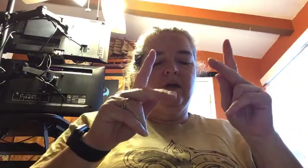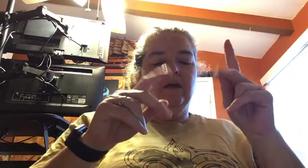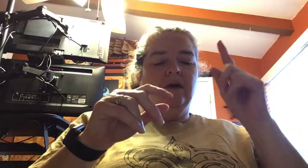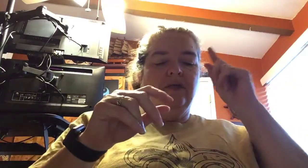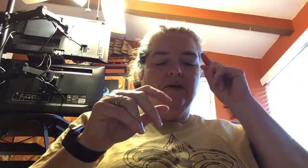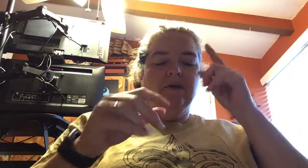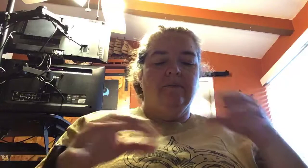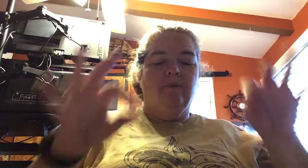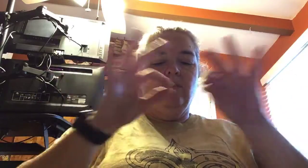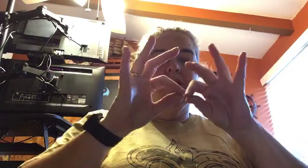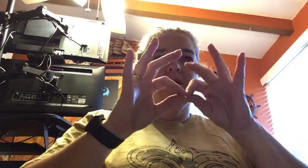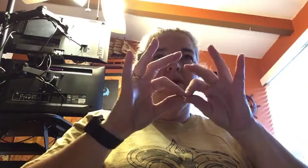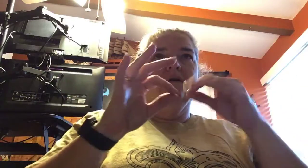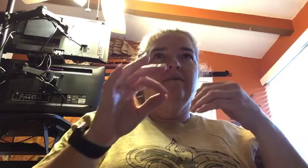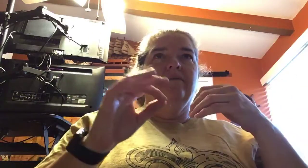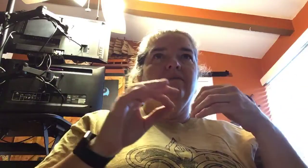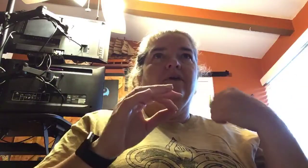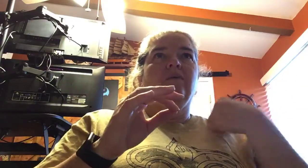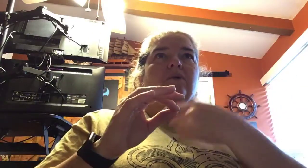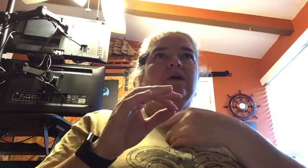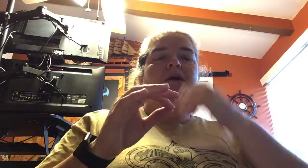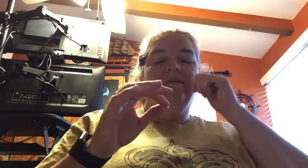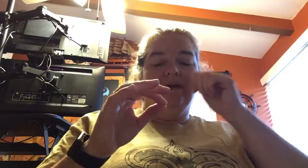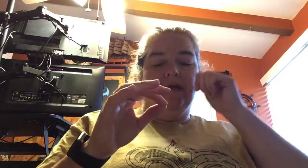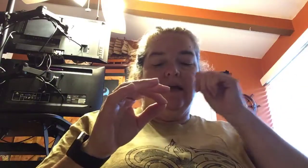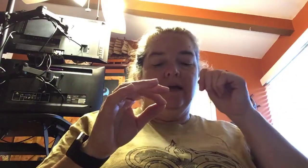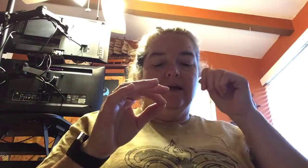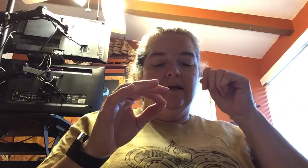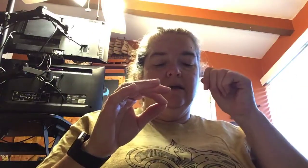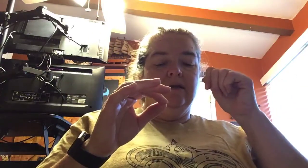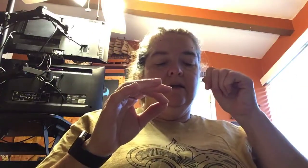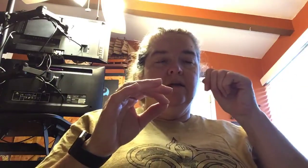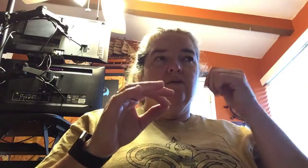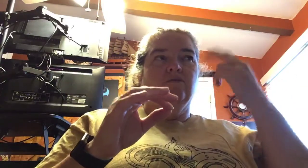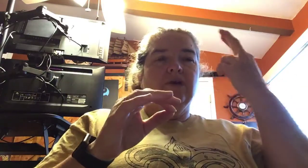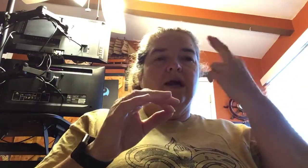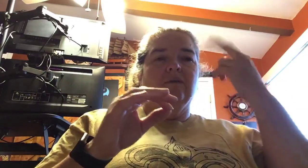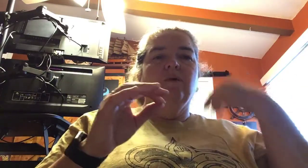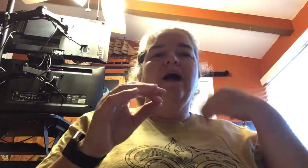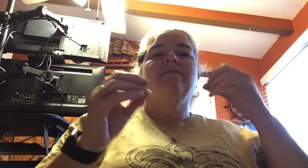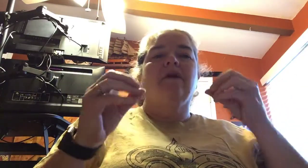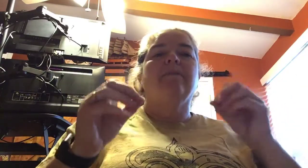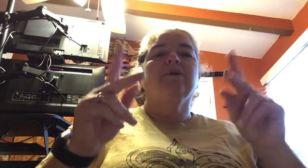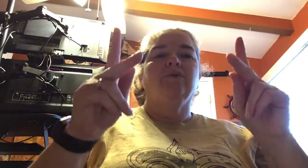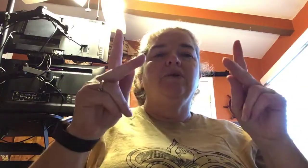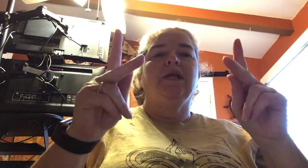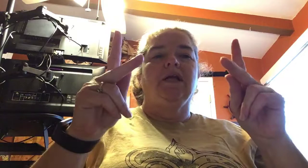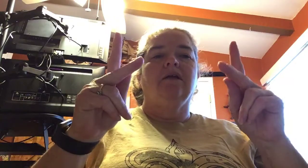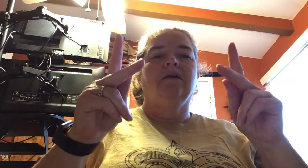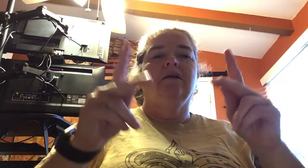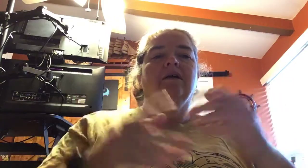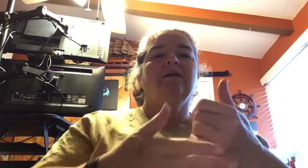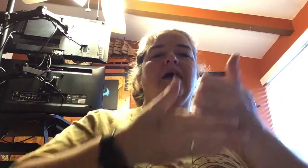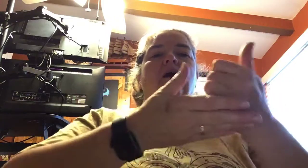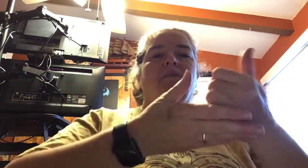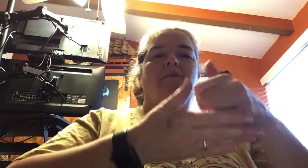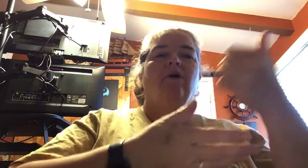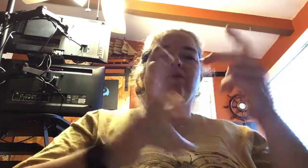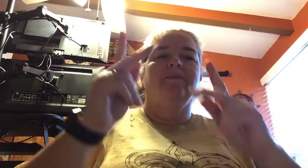I think it's important that we, every day, realize we have an opportunity to help other